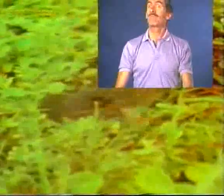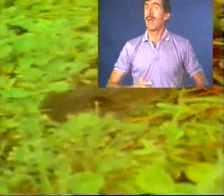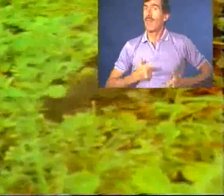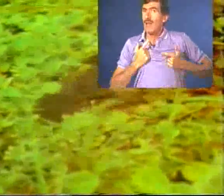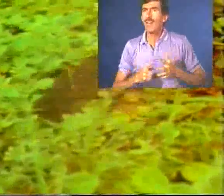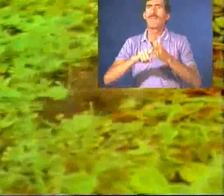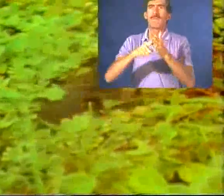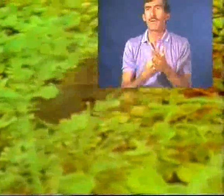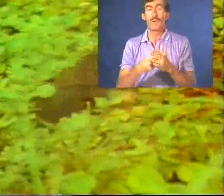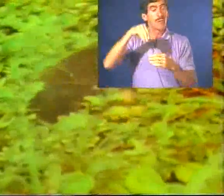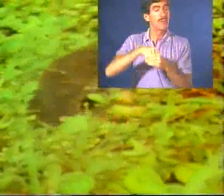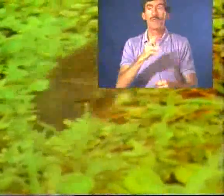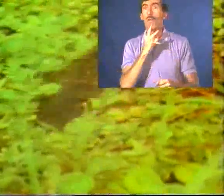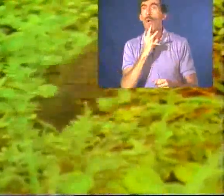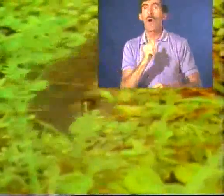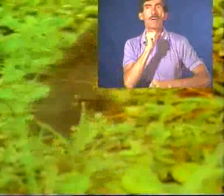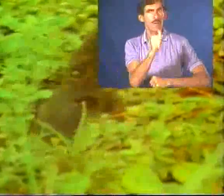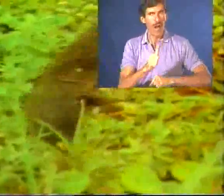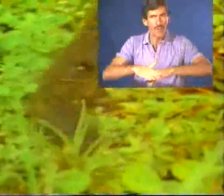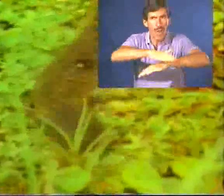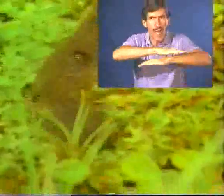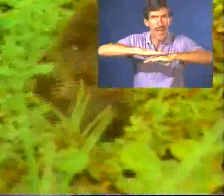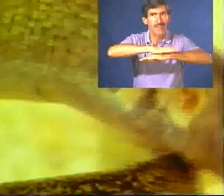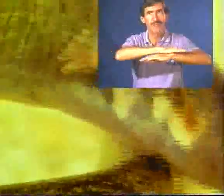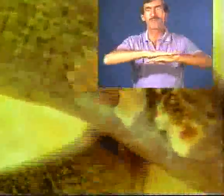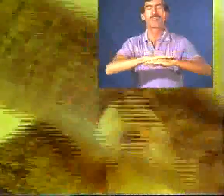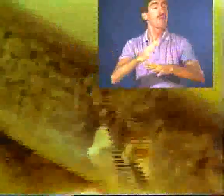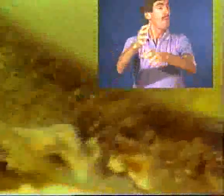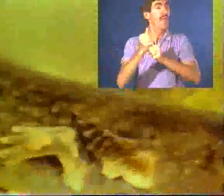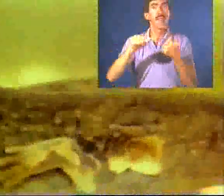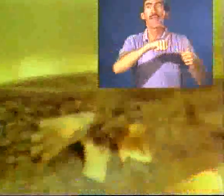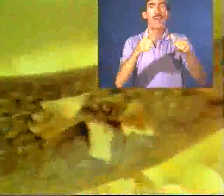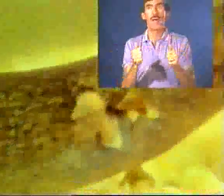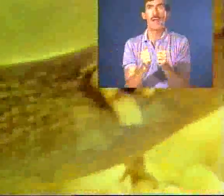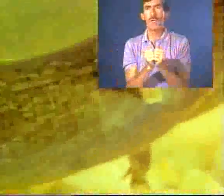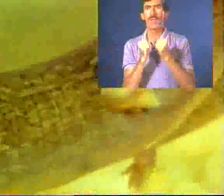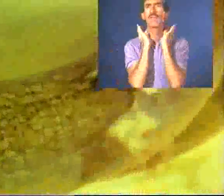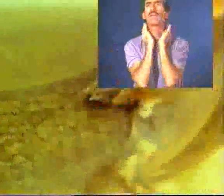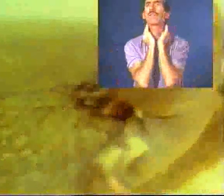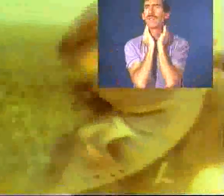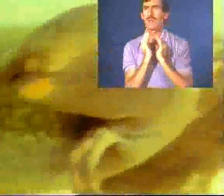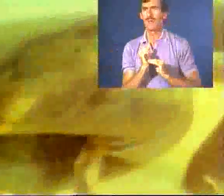They live at first in the water, not the land, and get their air through gills, you see.